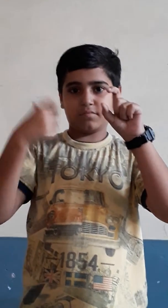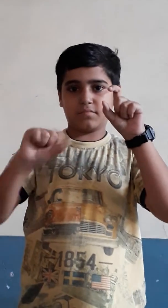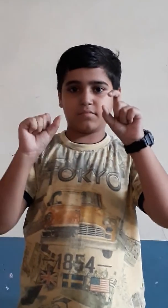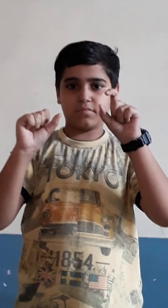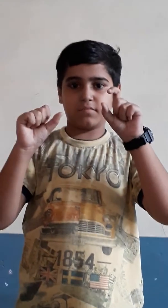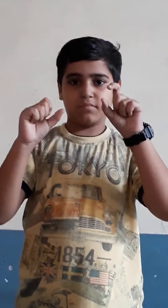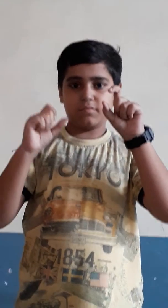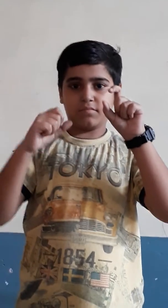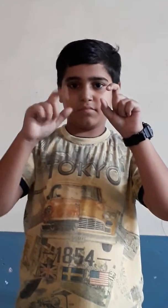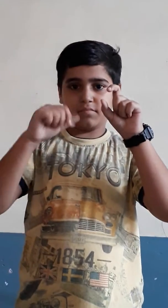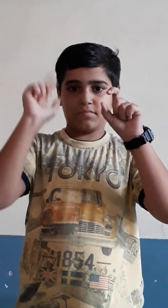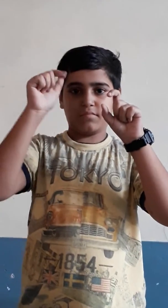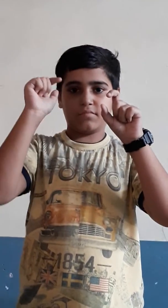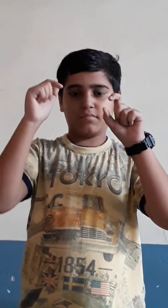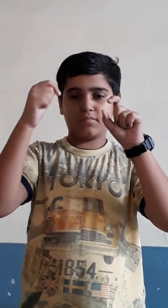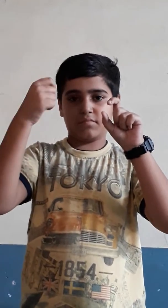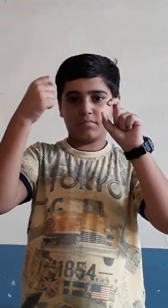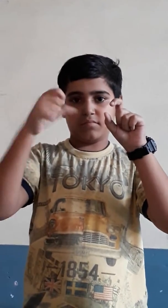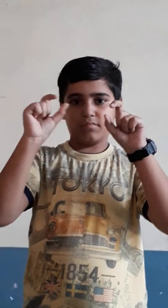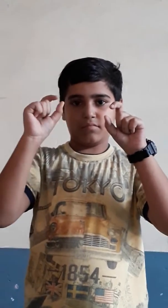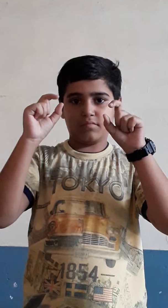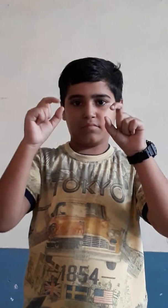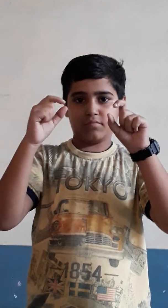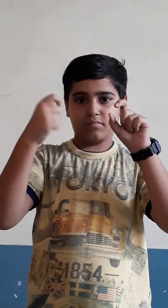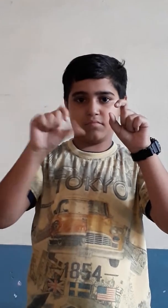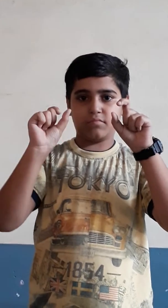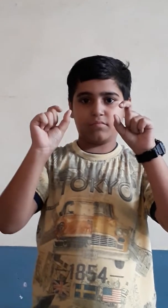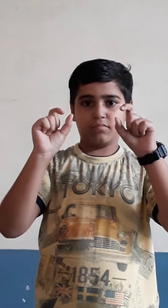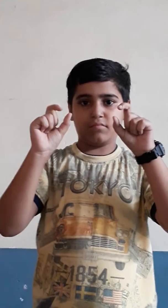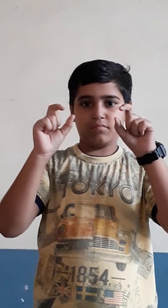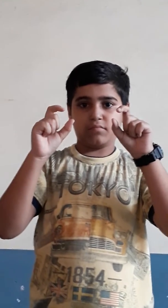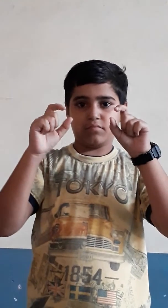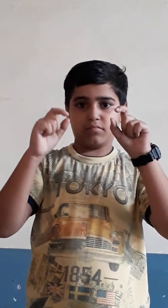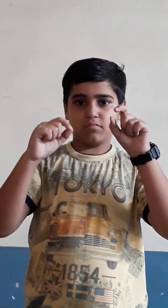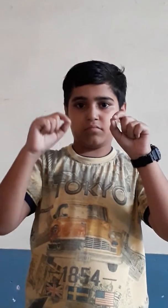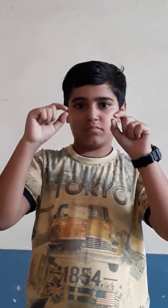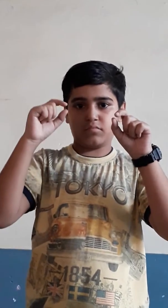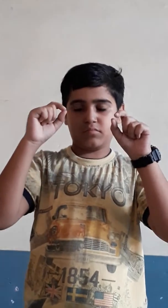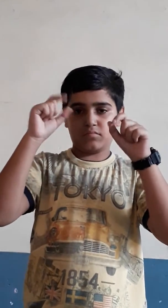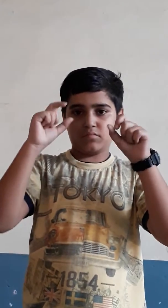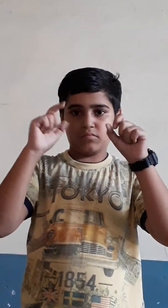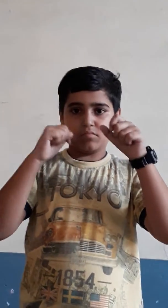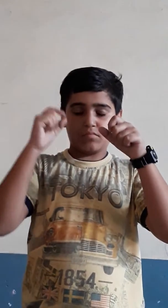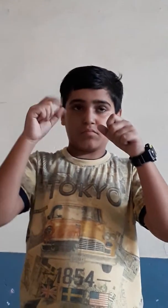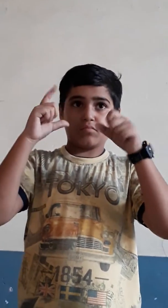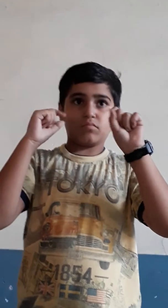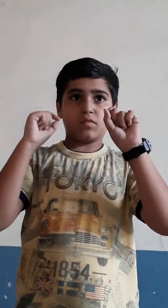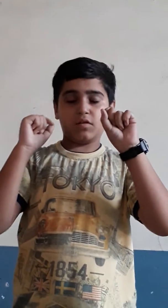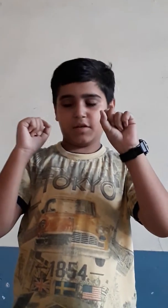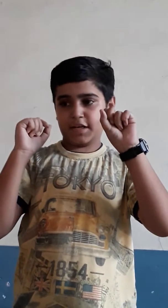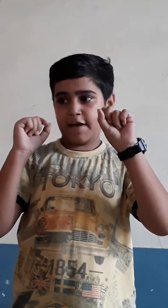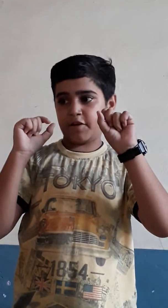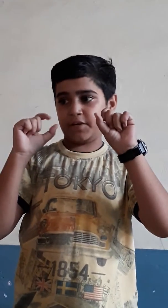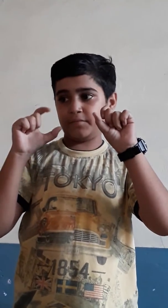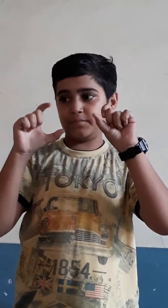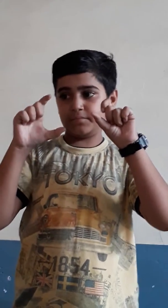plus 1, plus 2, plus 1, plus 3. Answer? 11. Good.